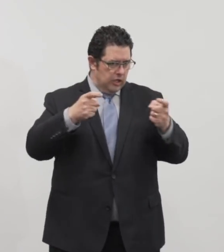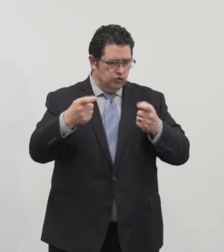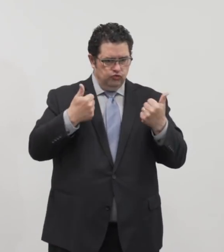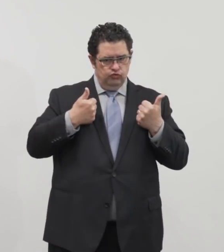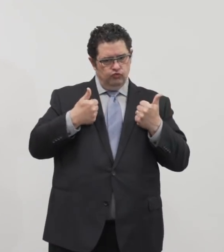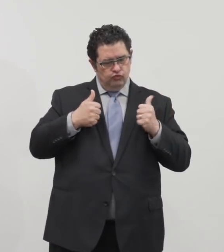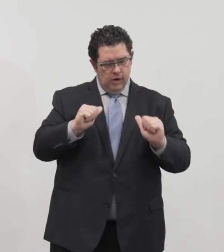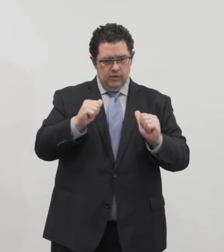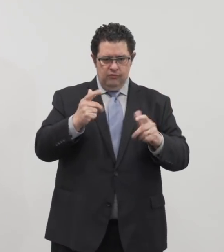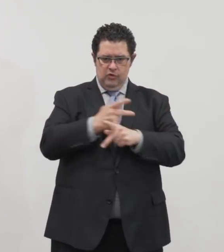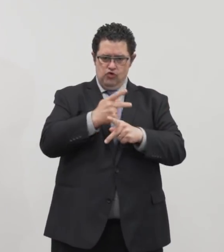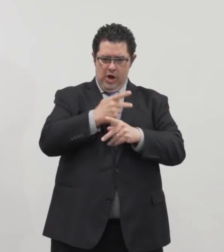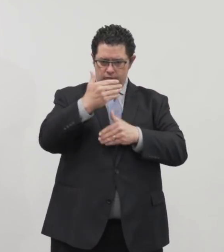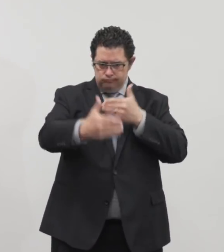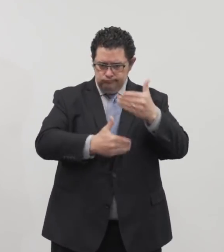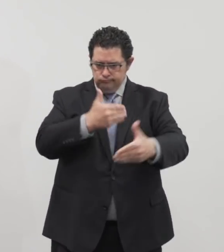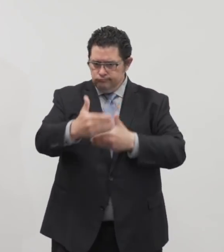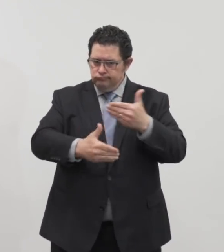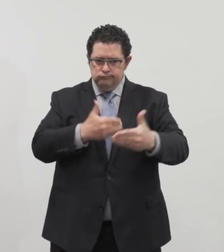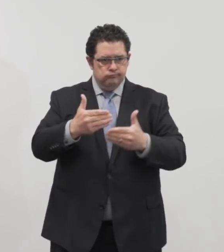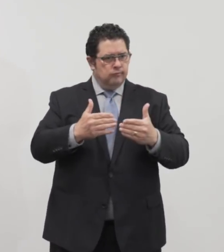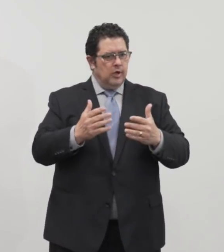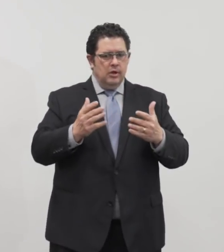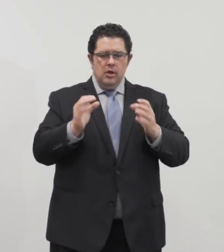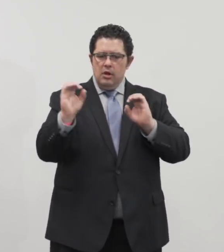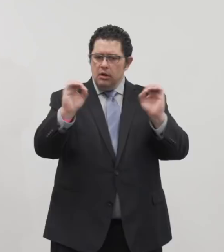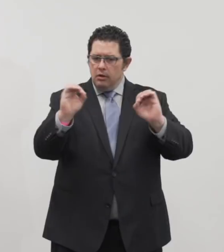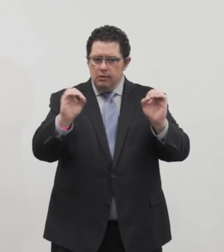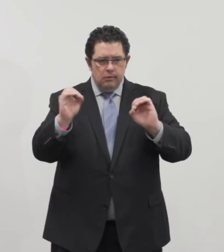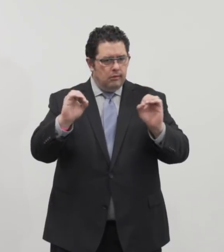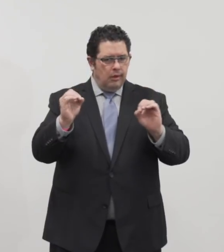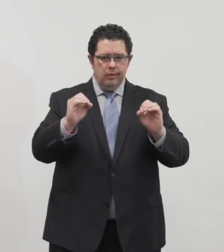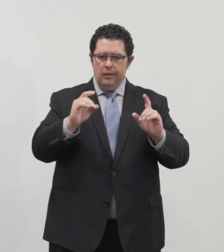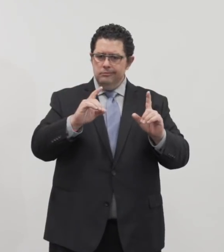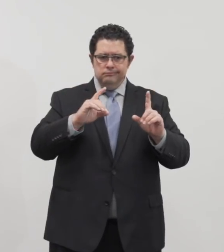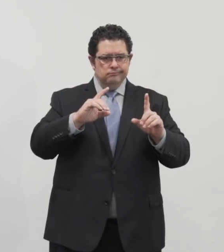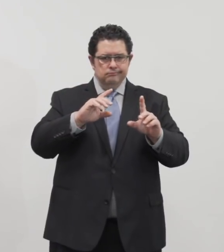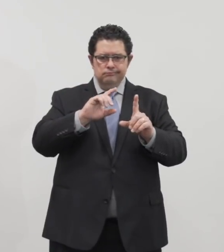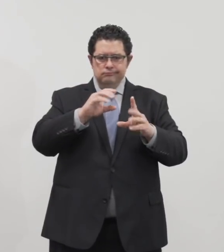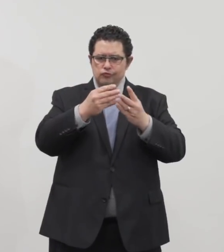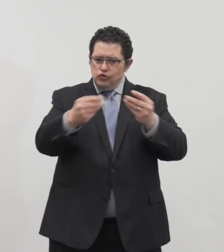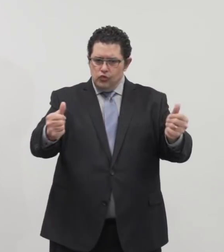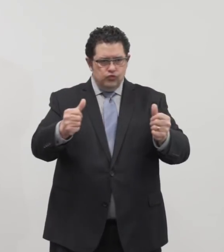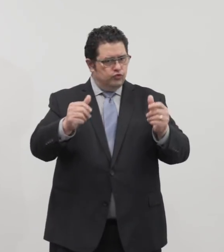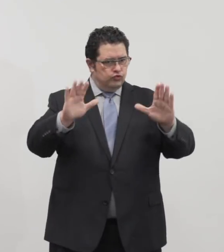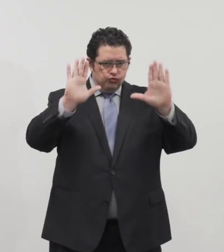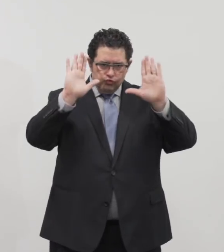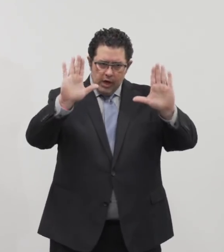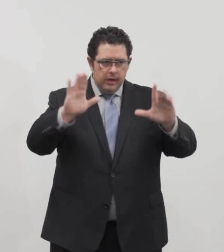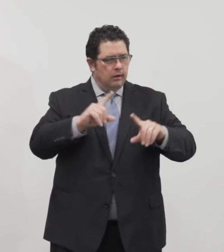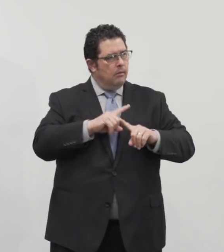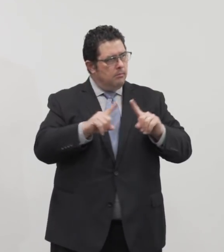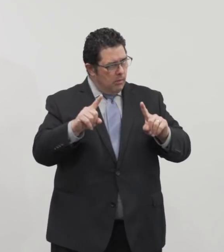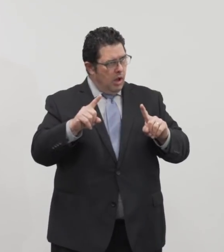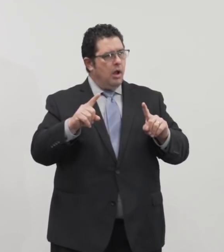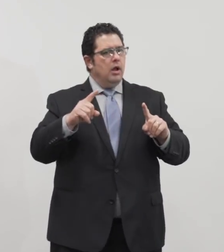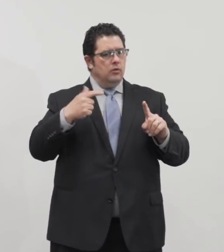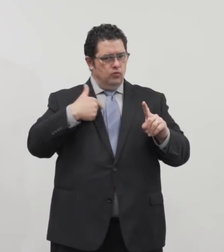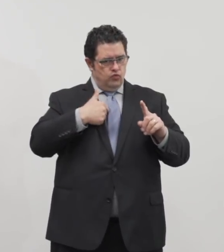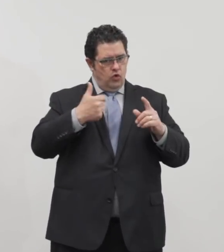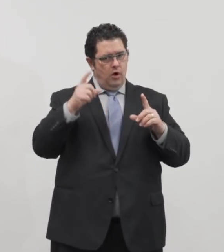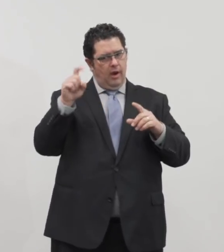a path forward. None of them are going to be great, but we think we have a path forward that balances the risk of public health and